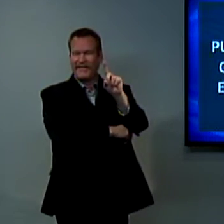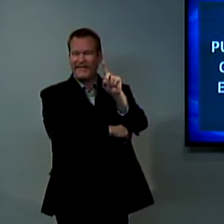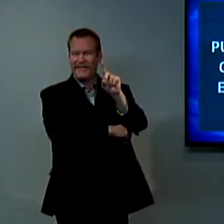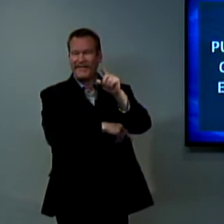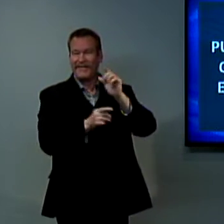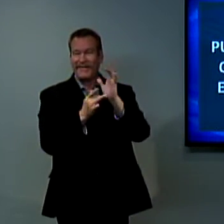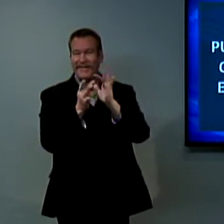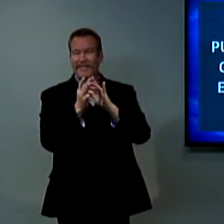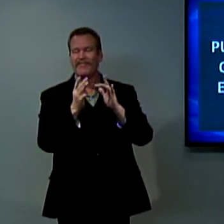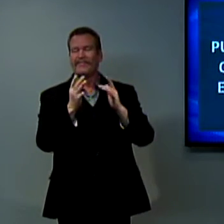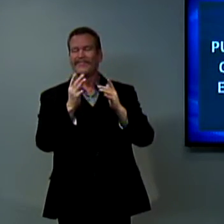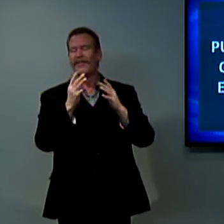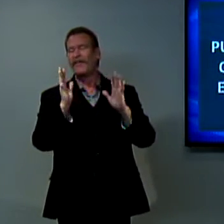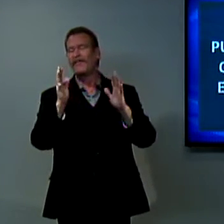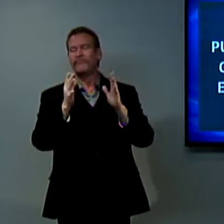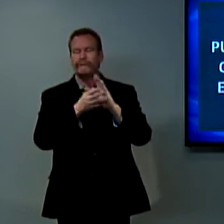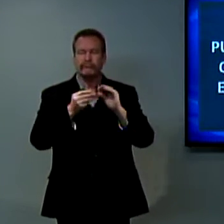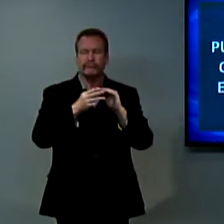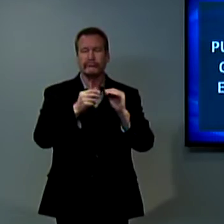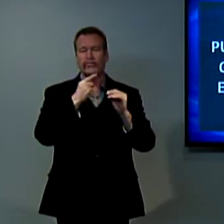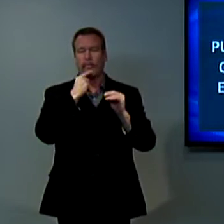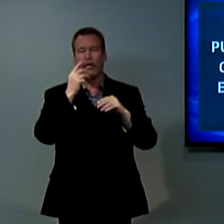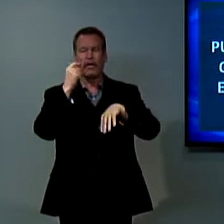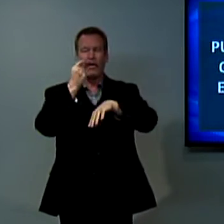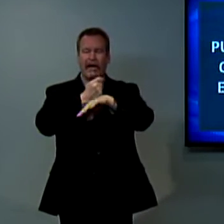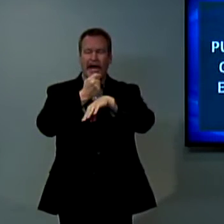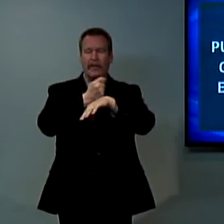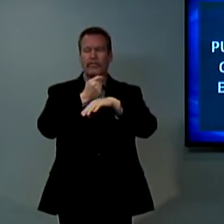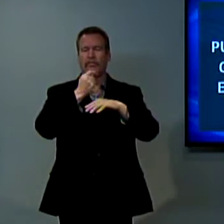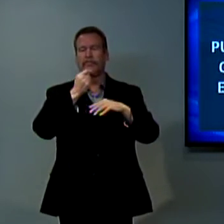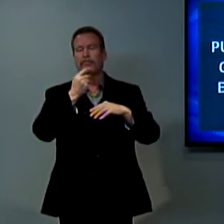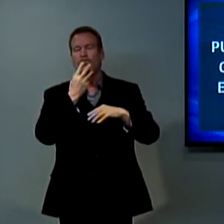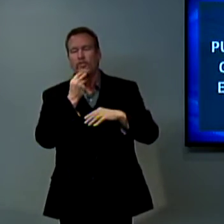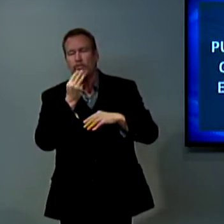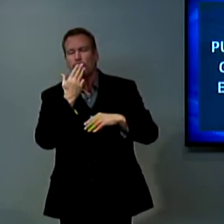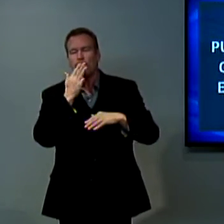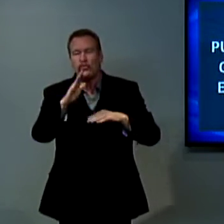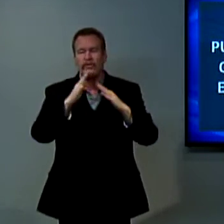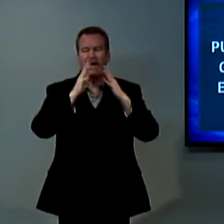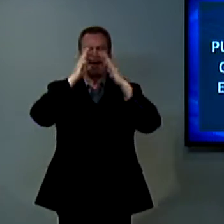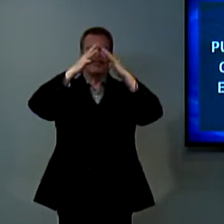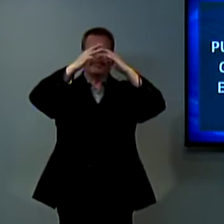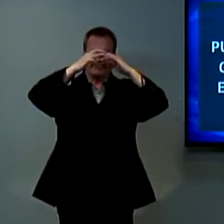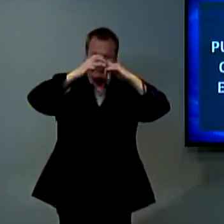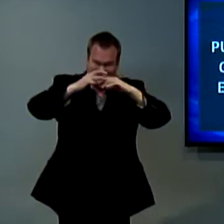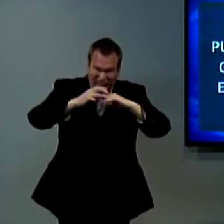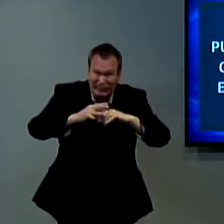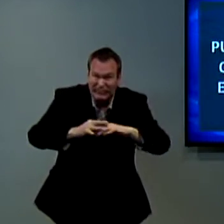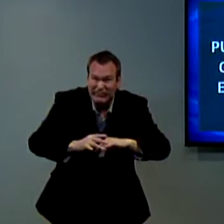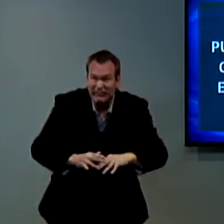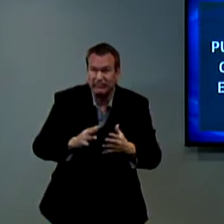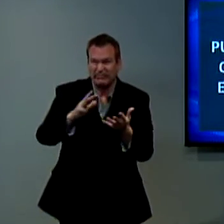Some people believe Jesus Christ returned in 80 AD, when the temple in Jerusalem was destroyed,